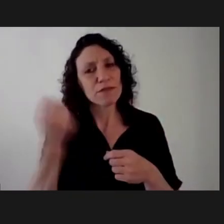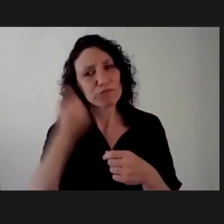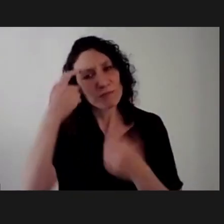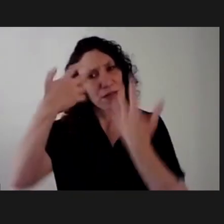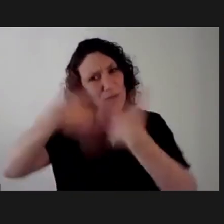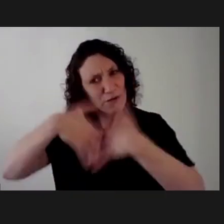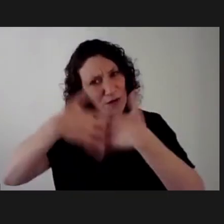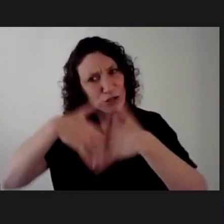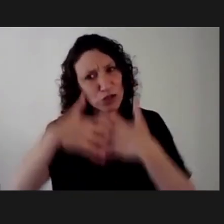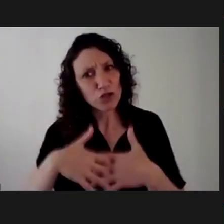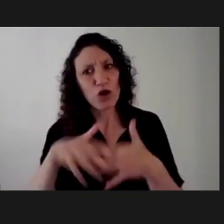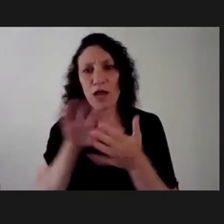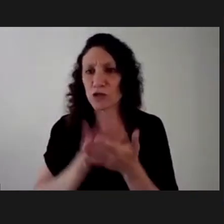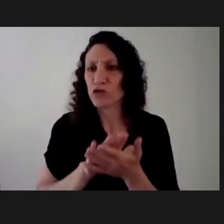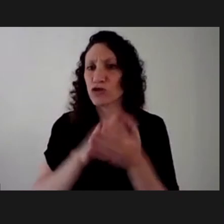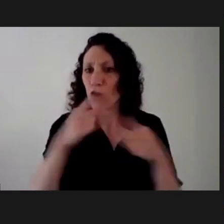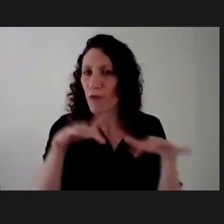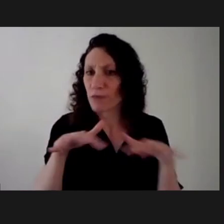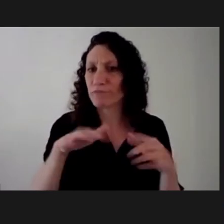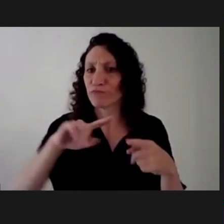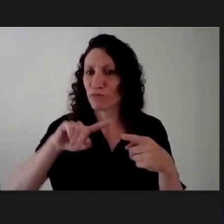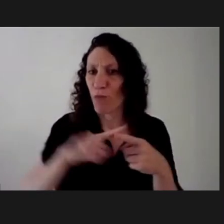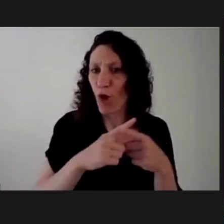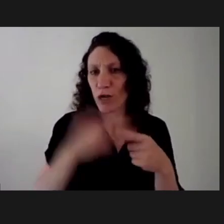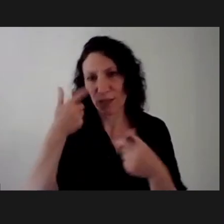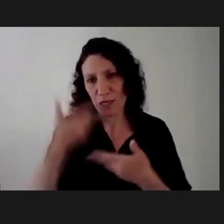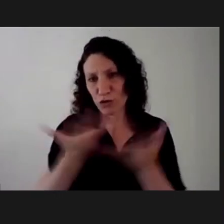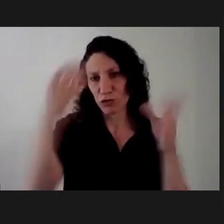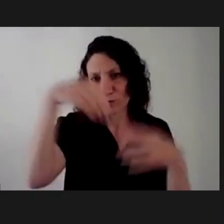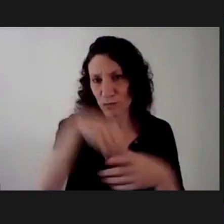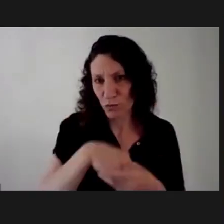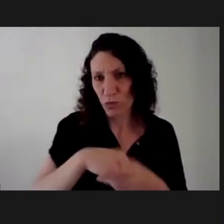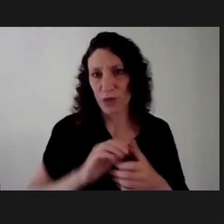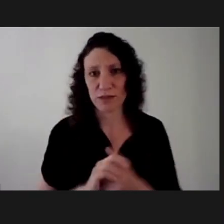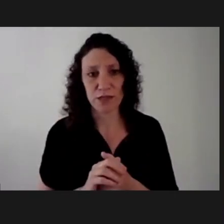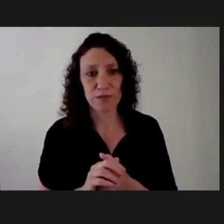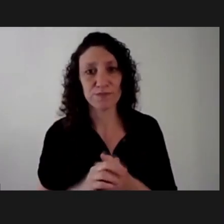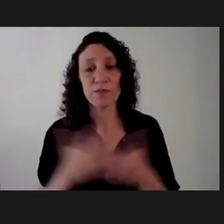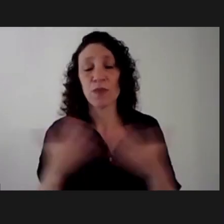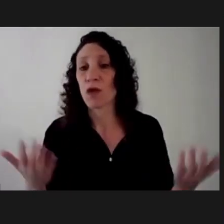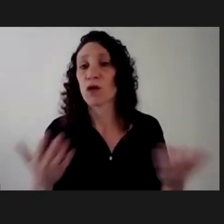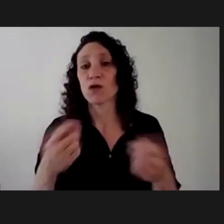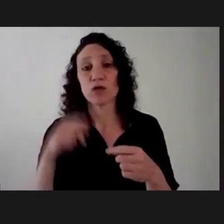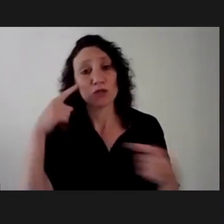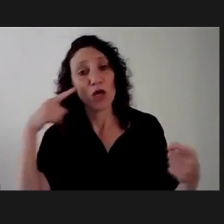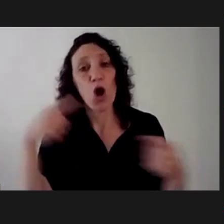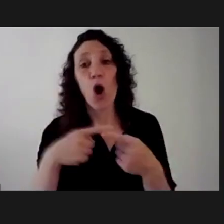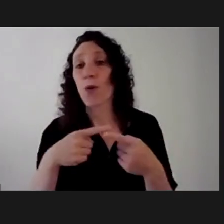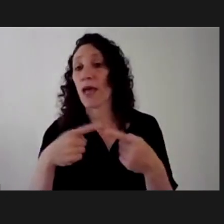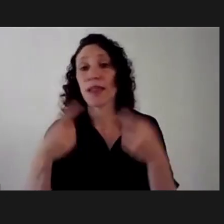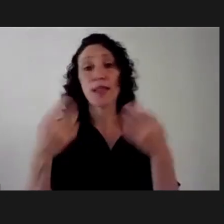Making films implies also reflective on the poetic and political universe is being recreated.